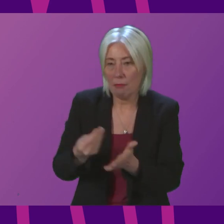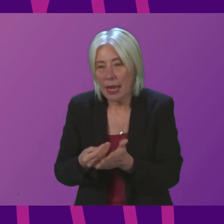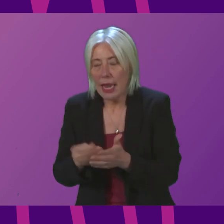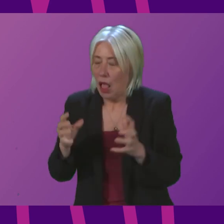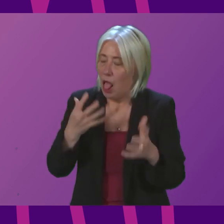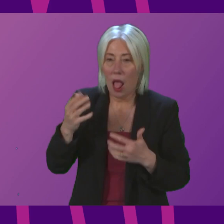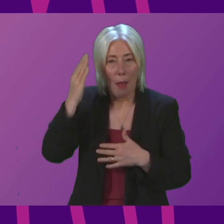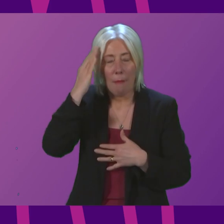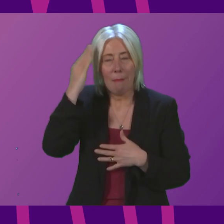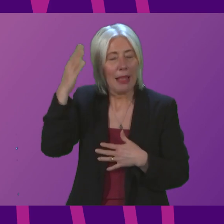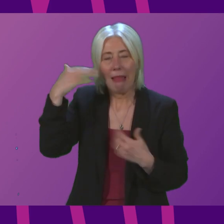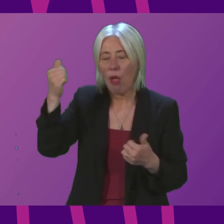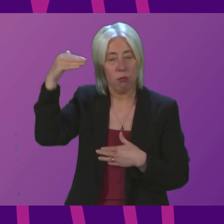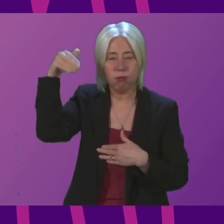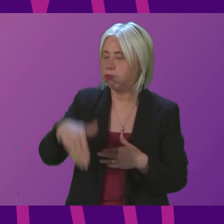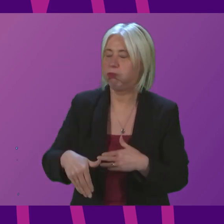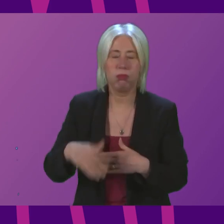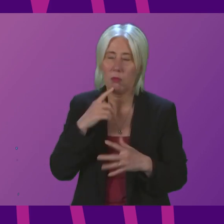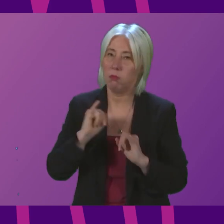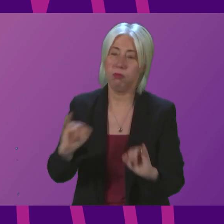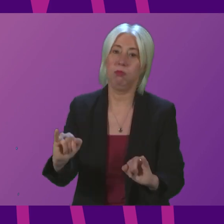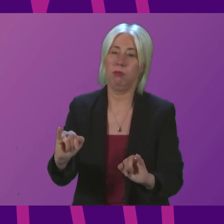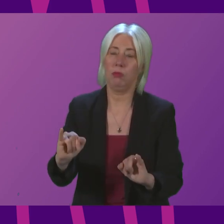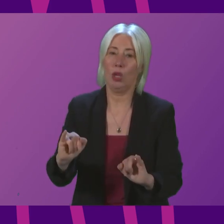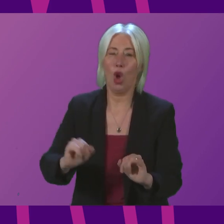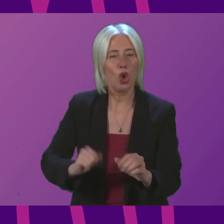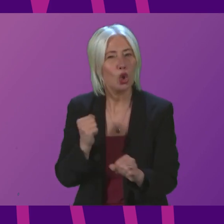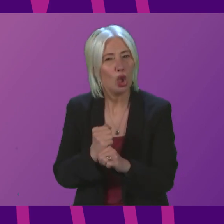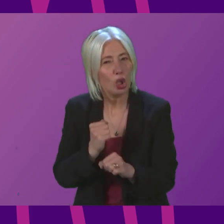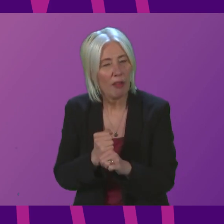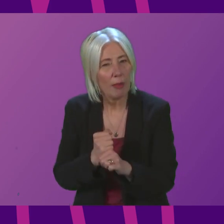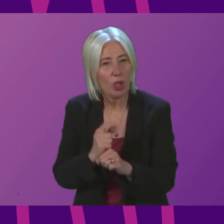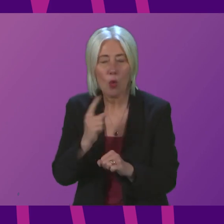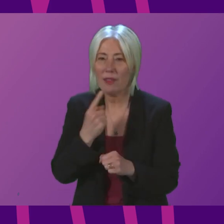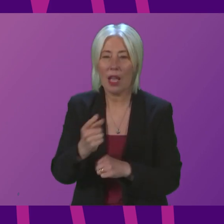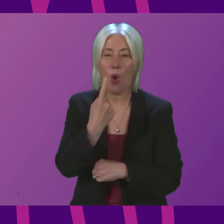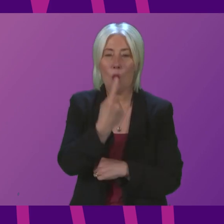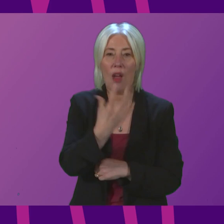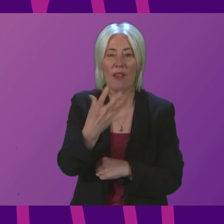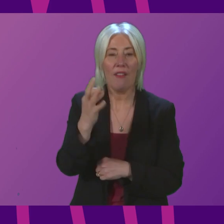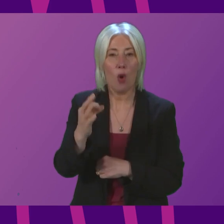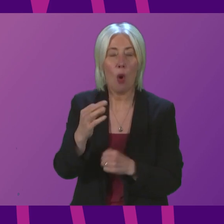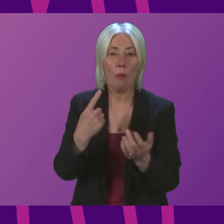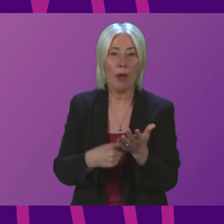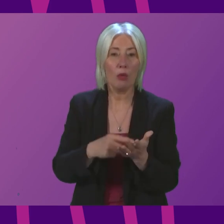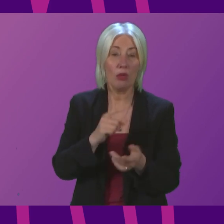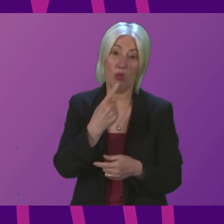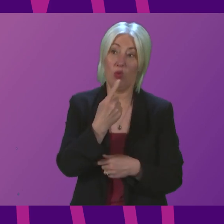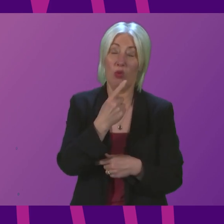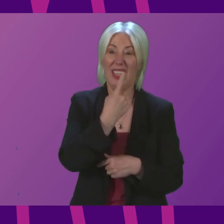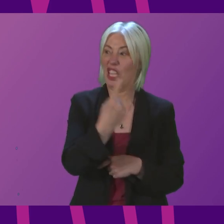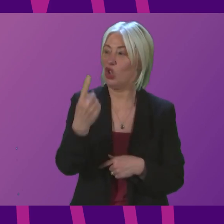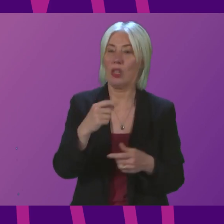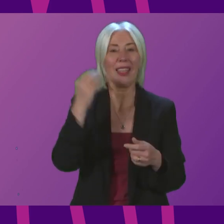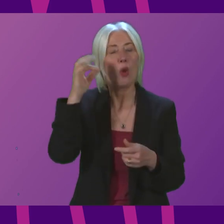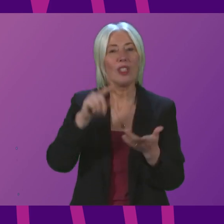health toll will be huge. So one of the Scottish Government's response was to give £150 council tax discount to Scottish households.